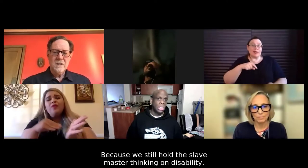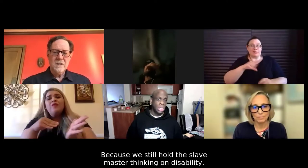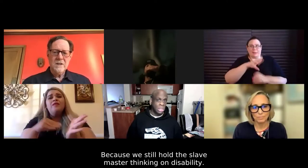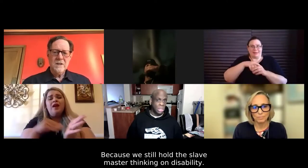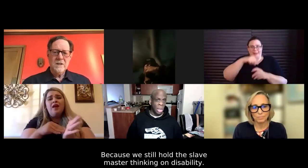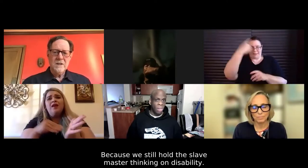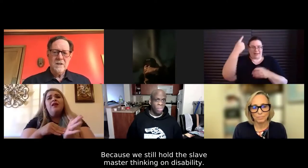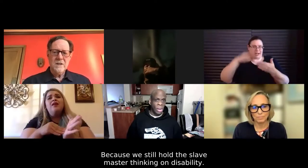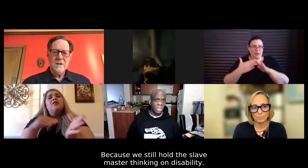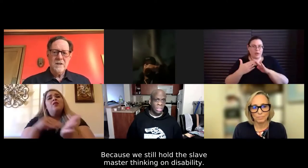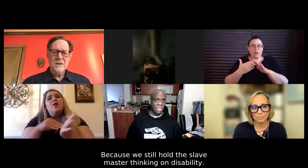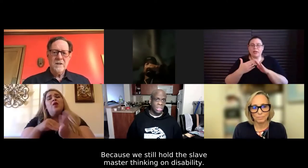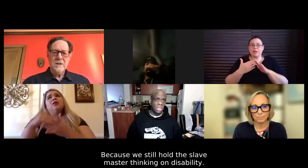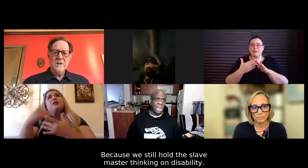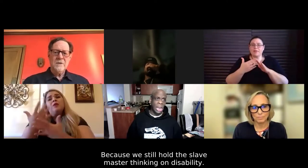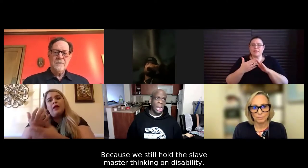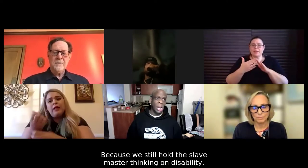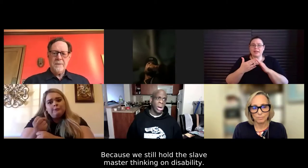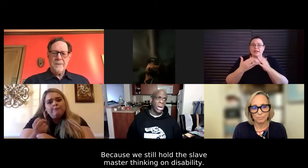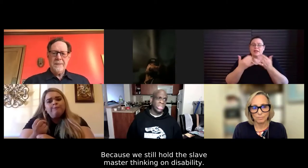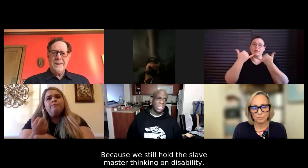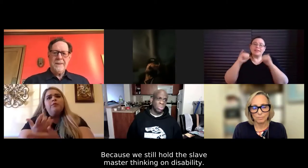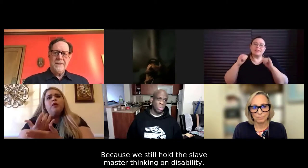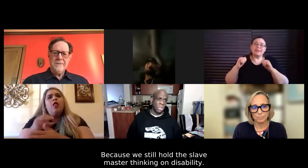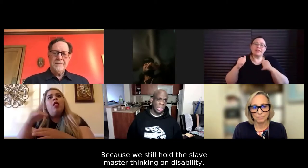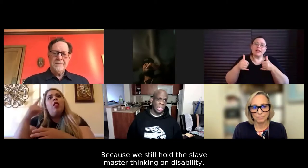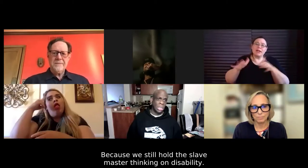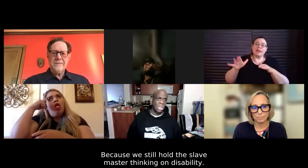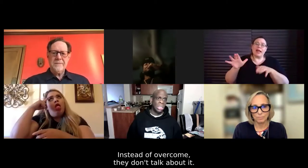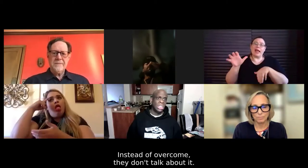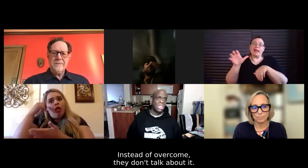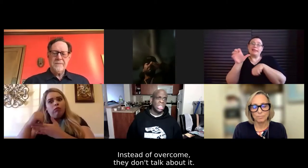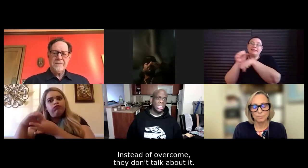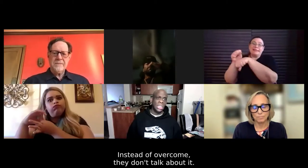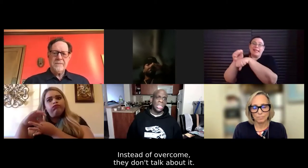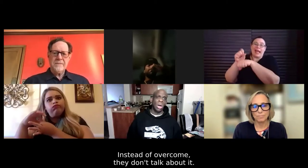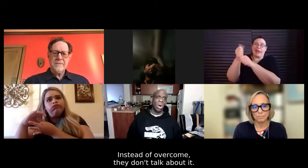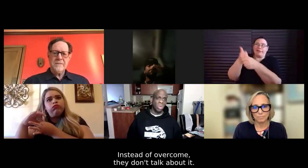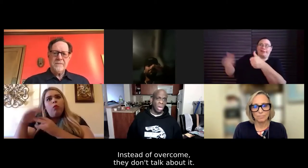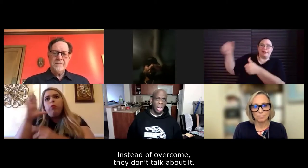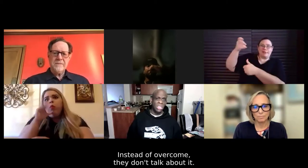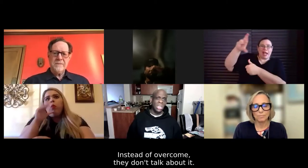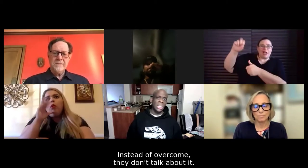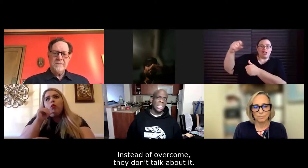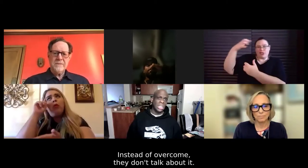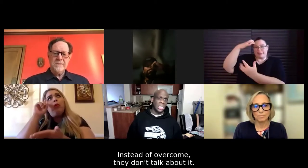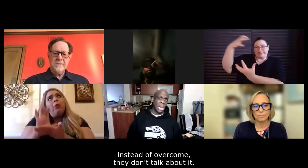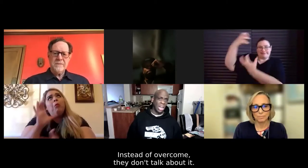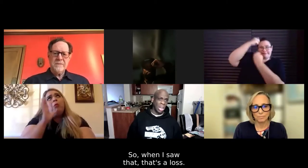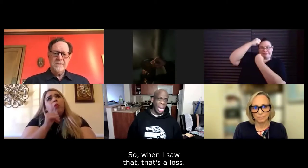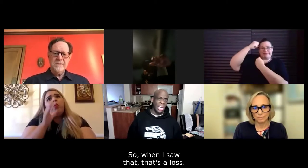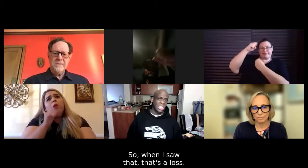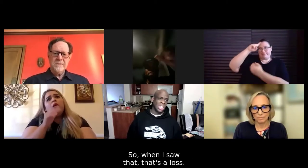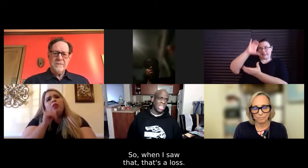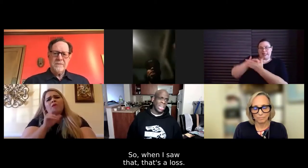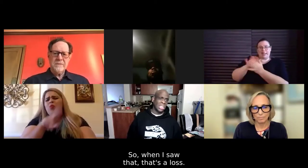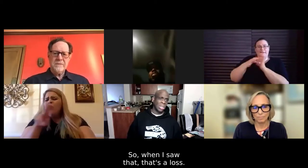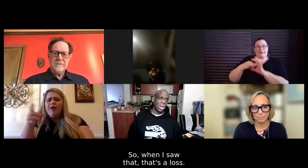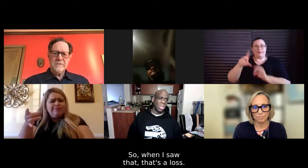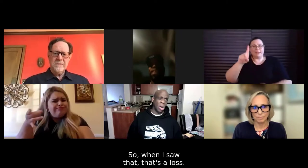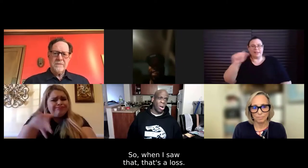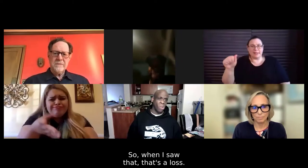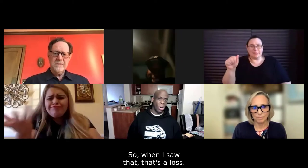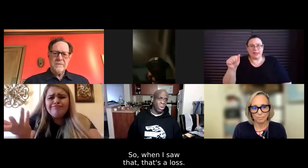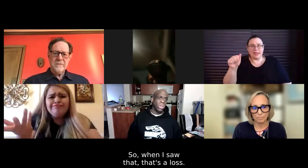the slave masters thinking around disability. It's something to overcome, something to not look at, it's something that